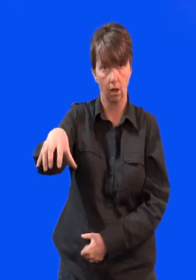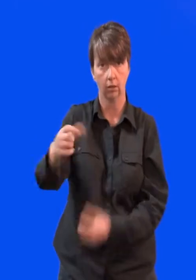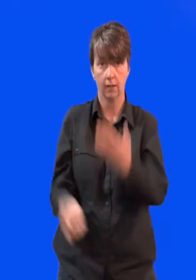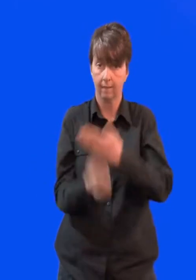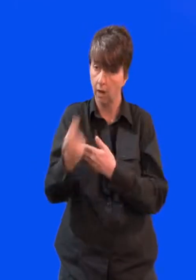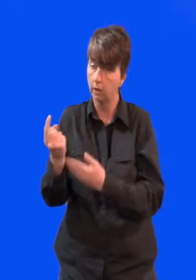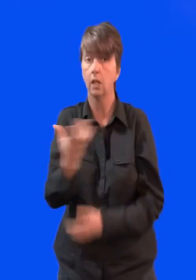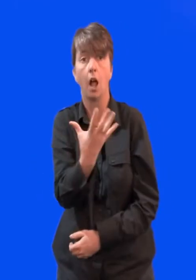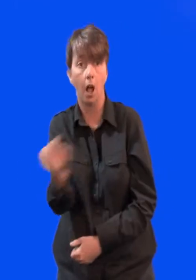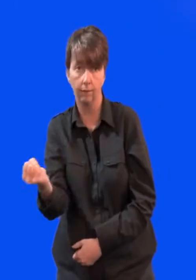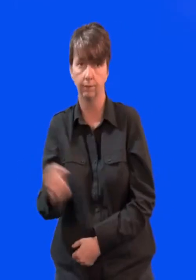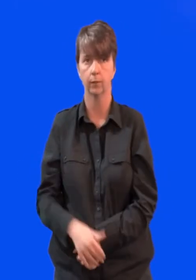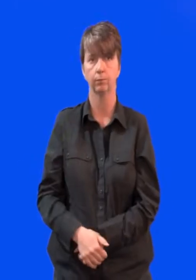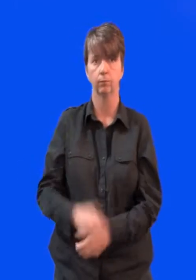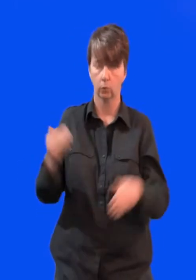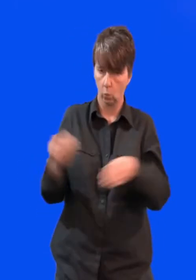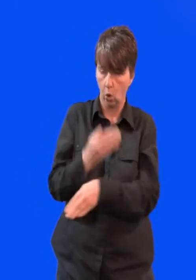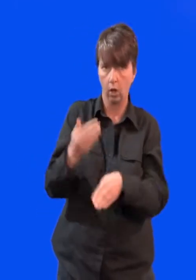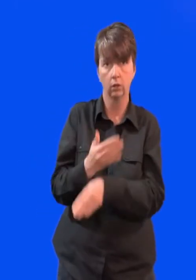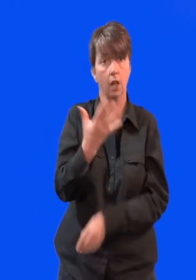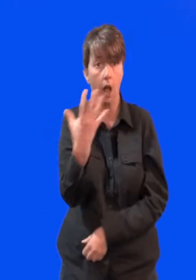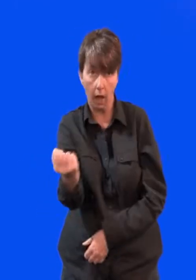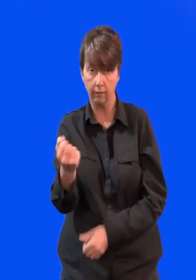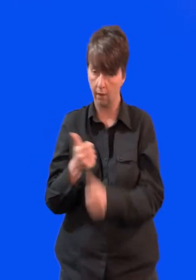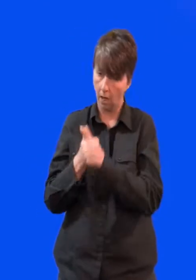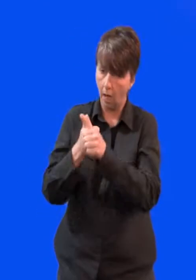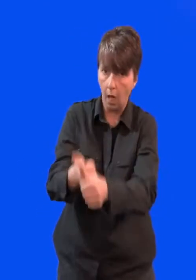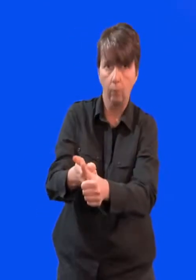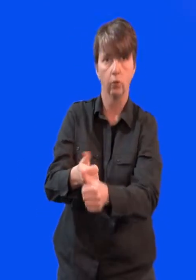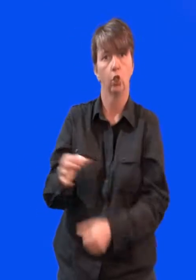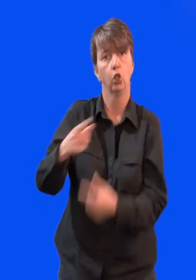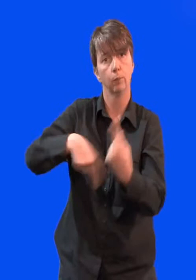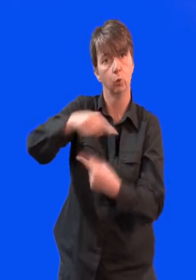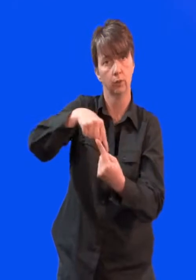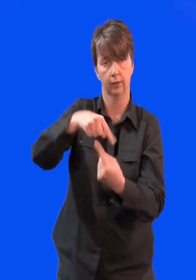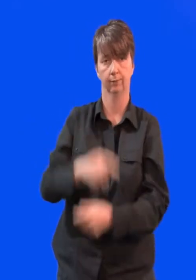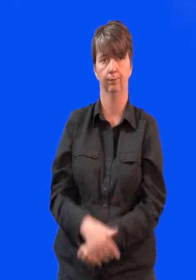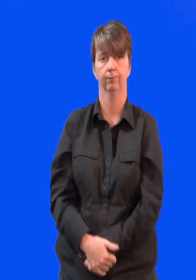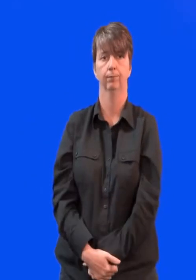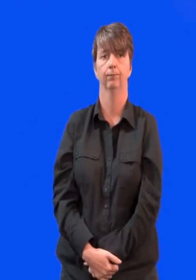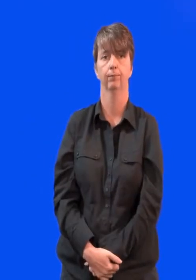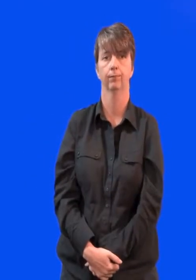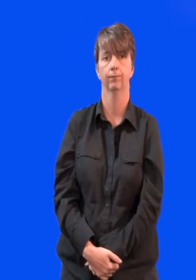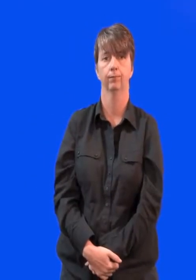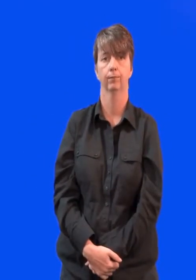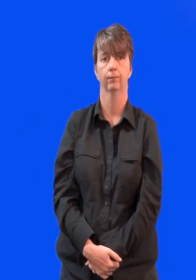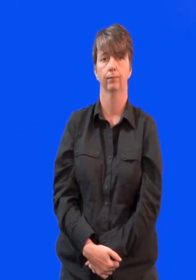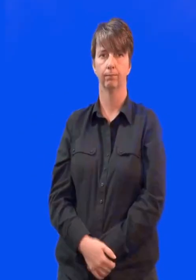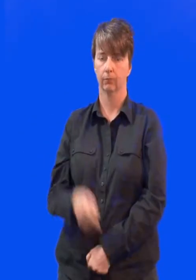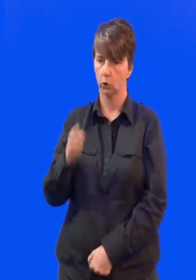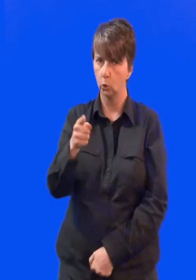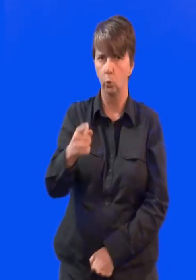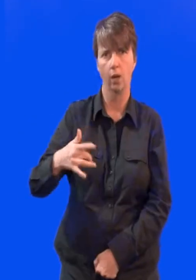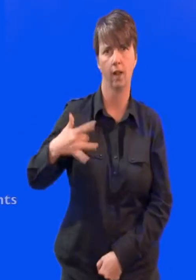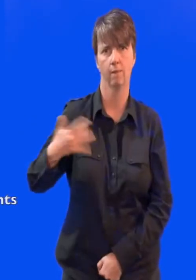use for events. Putting on local events. And by having people who work with communities and local groups. A clean and nice